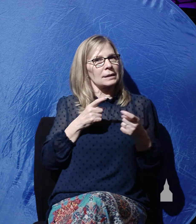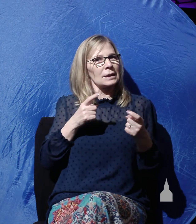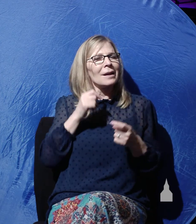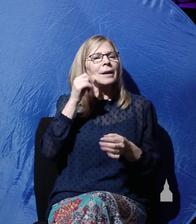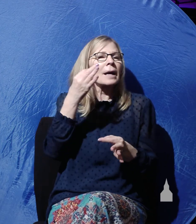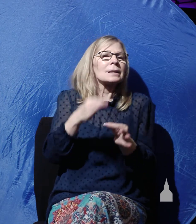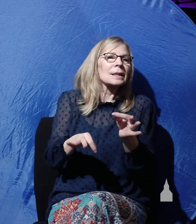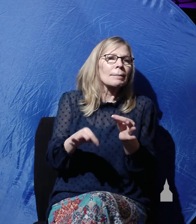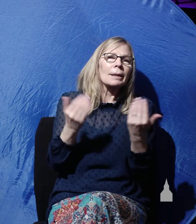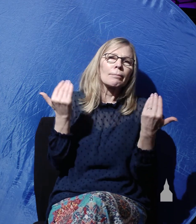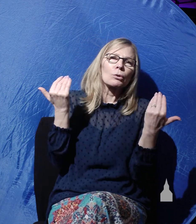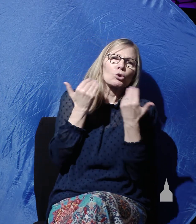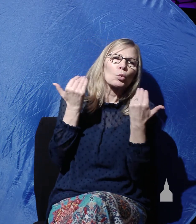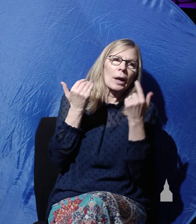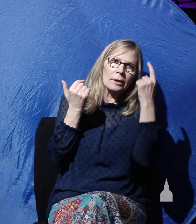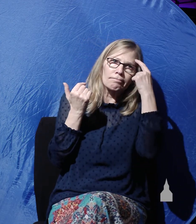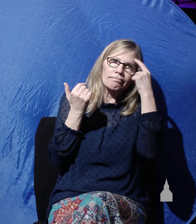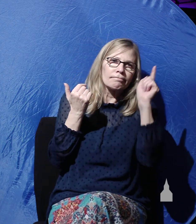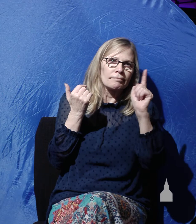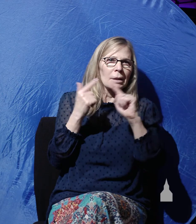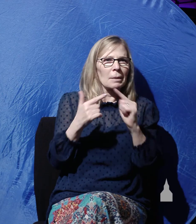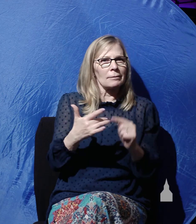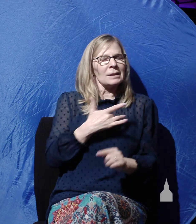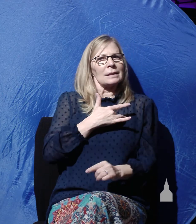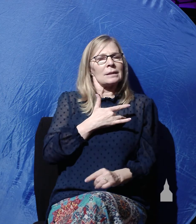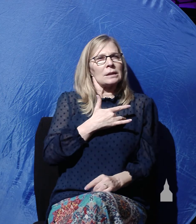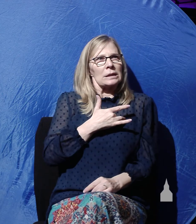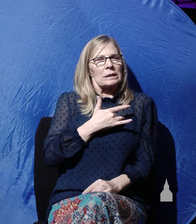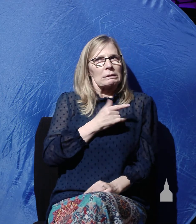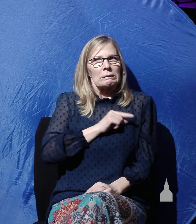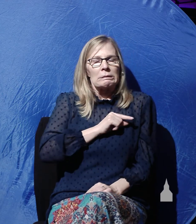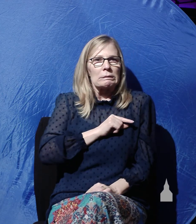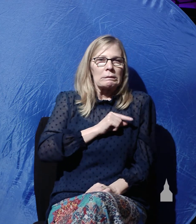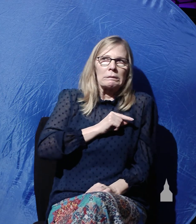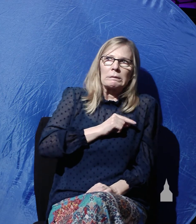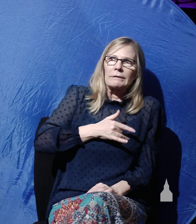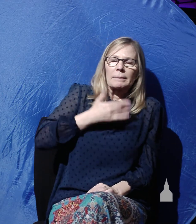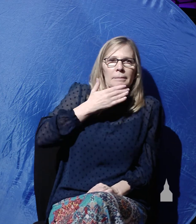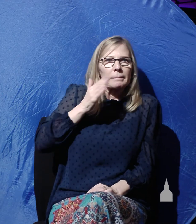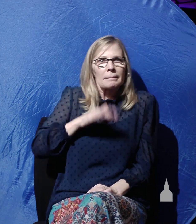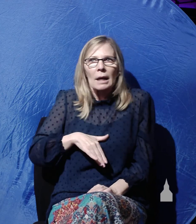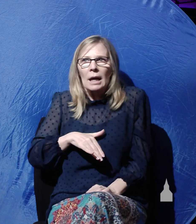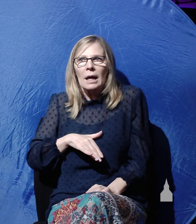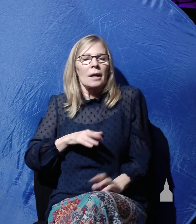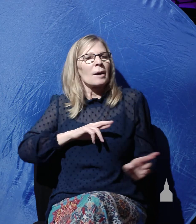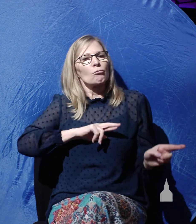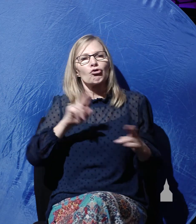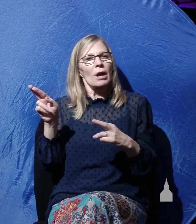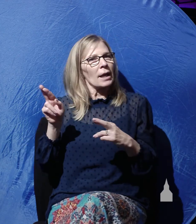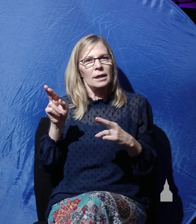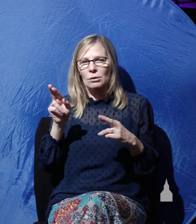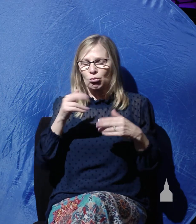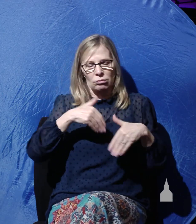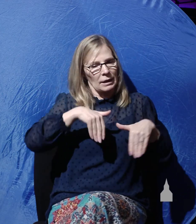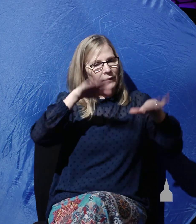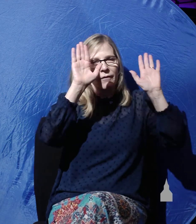persuaded you're a sinner, but convicted. You feel bad about your sin, so bad that you're ready to turn from your sin of